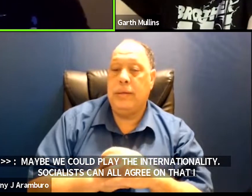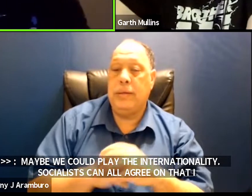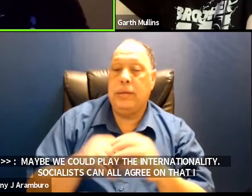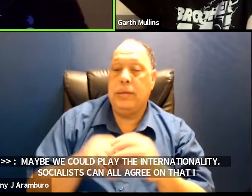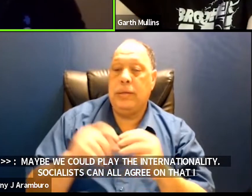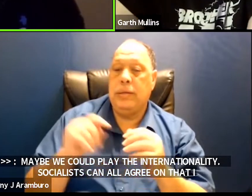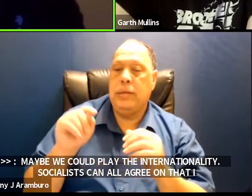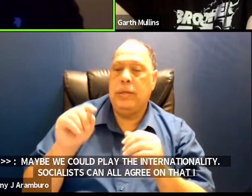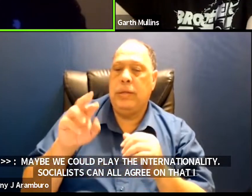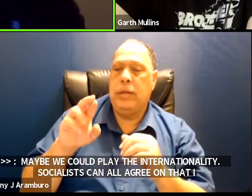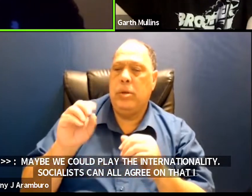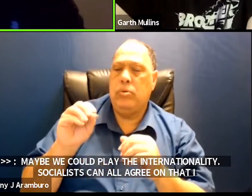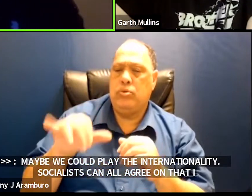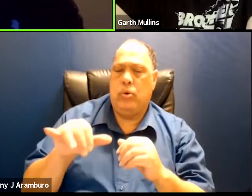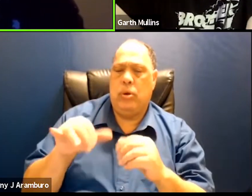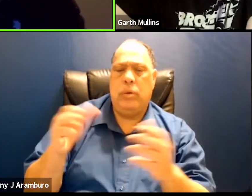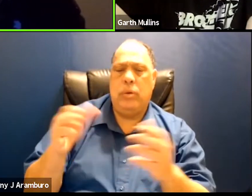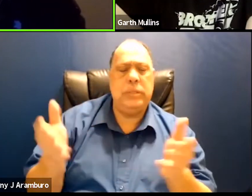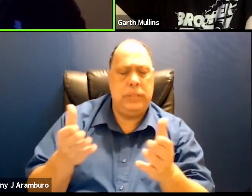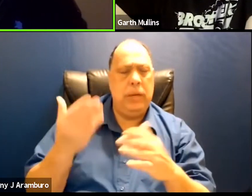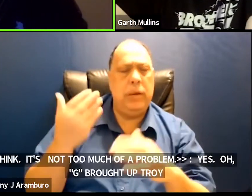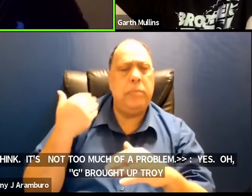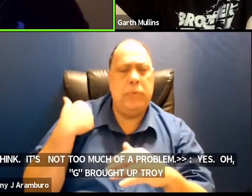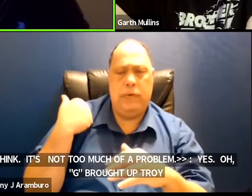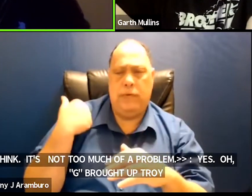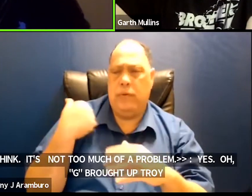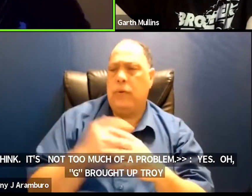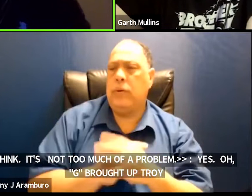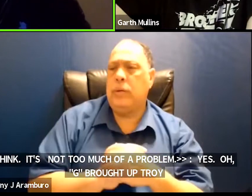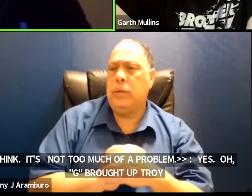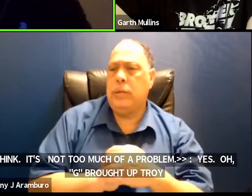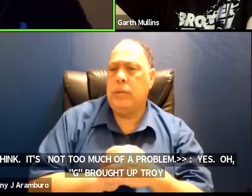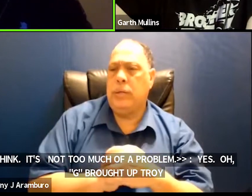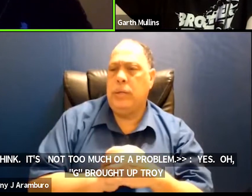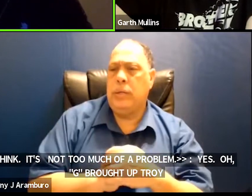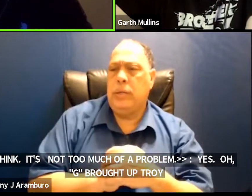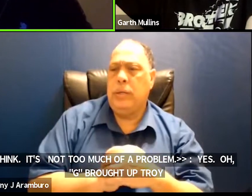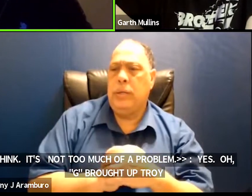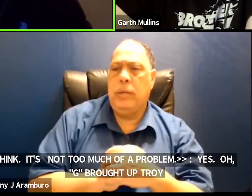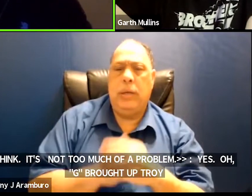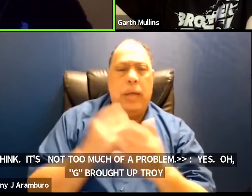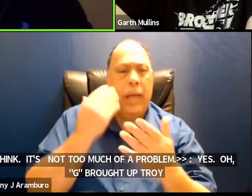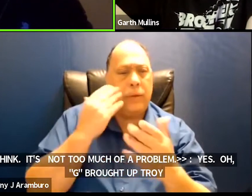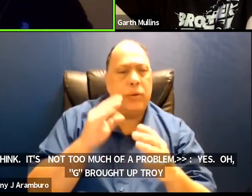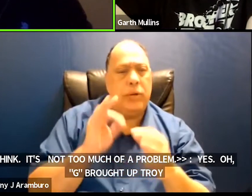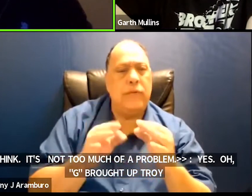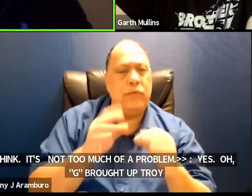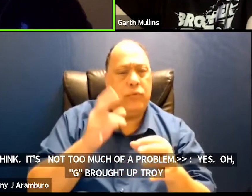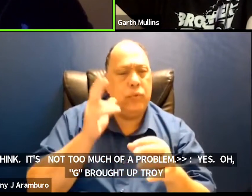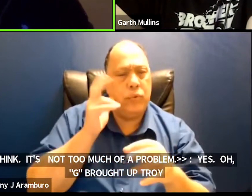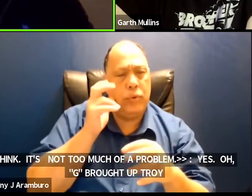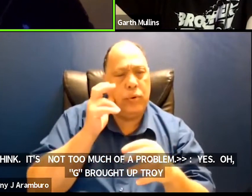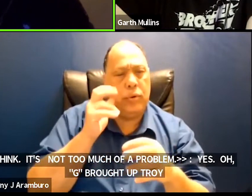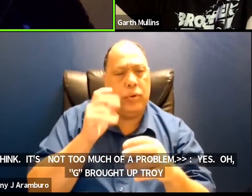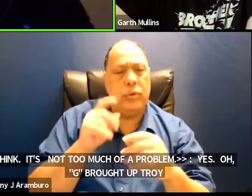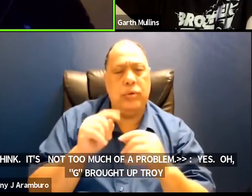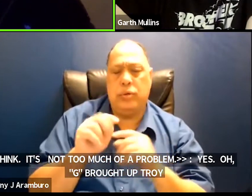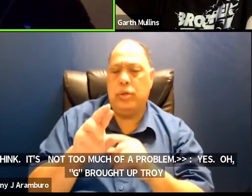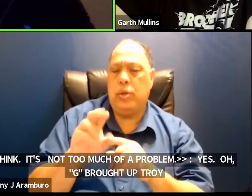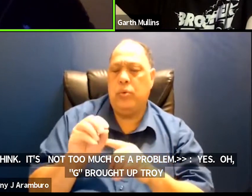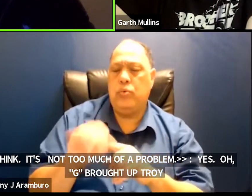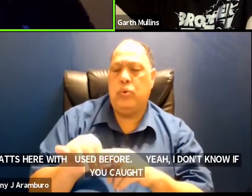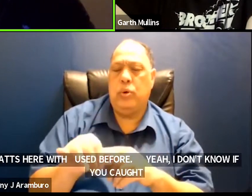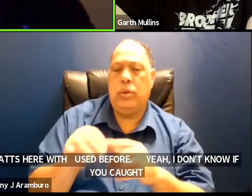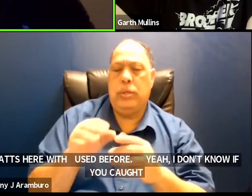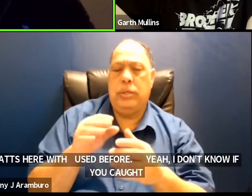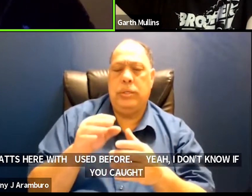here with us before um yeah i i don't know if you caught any of uh troy's segment but